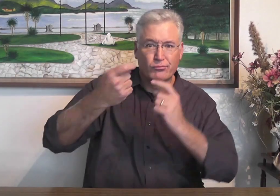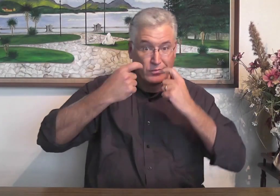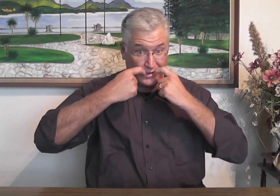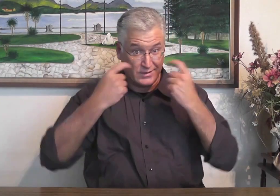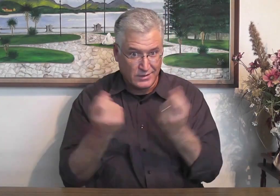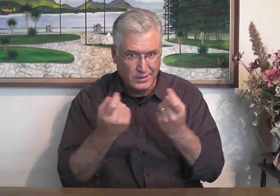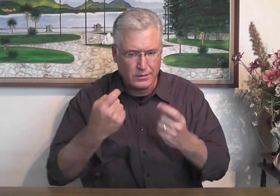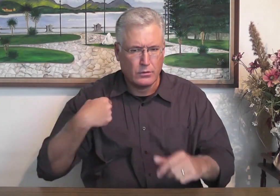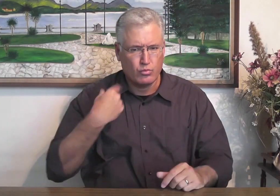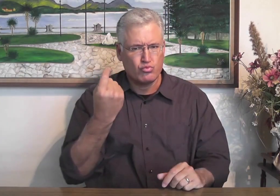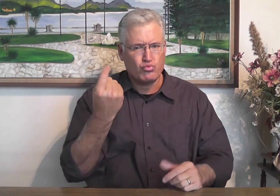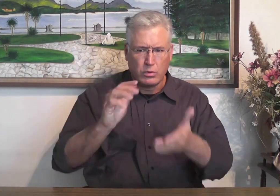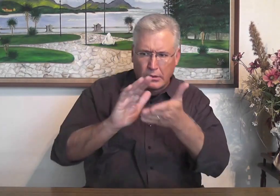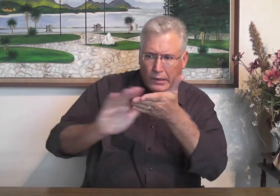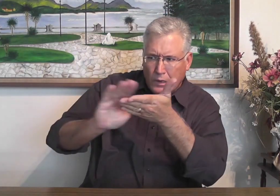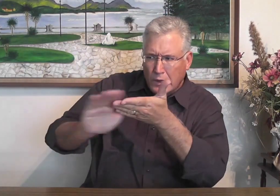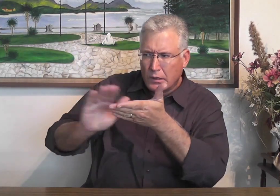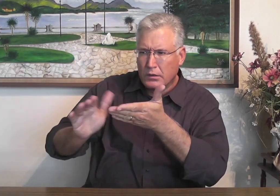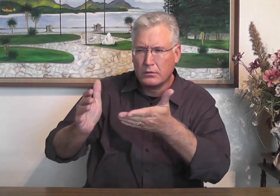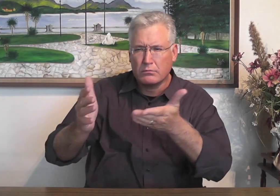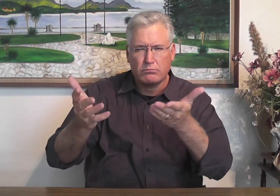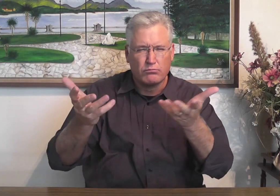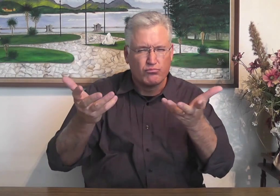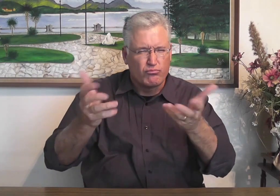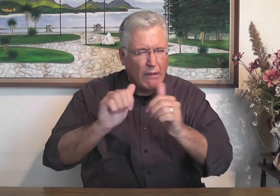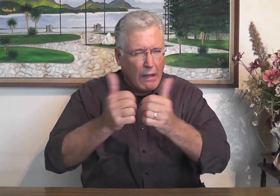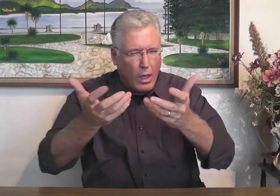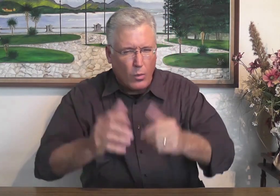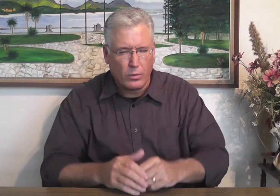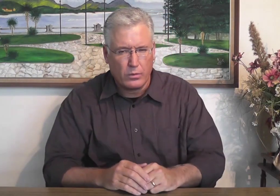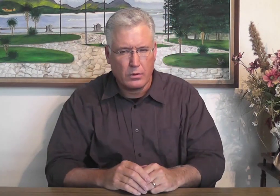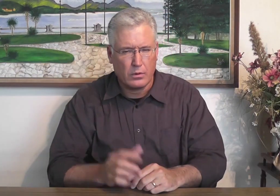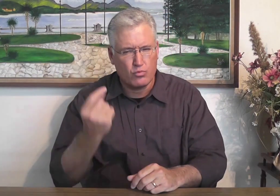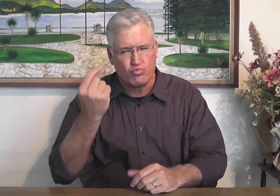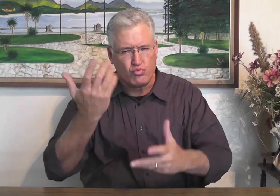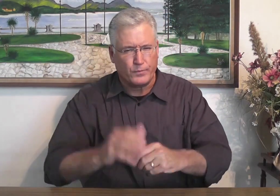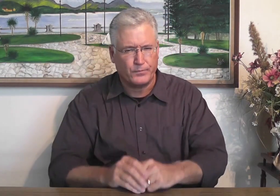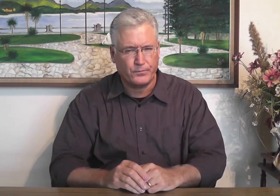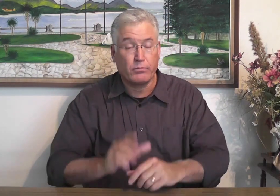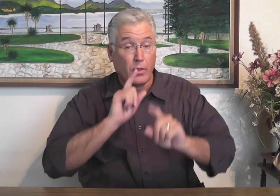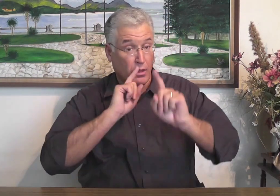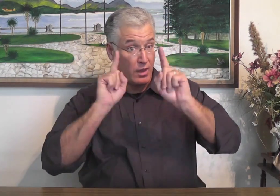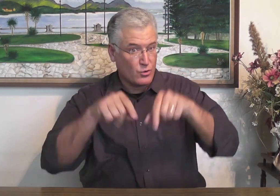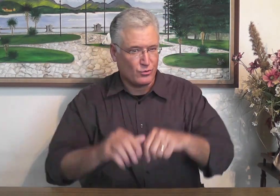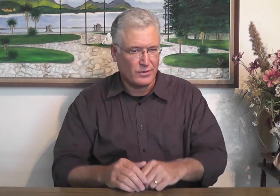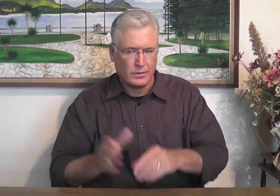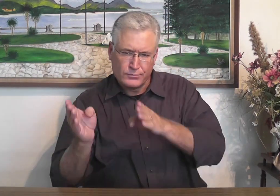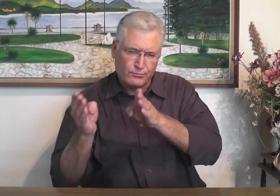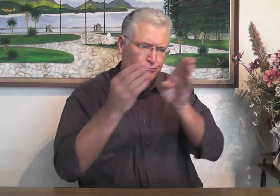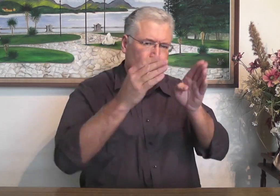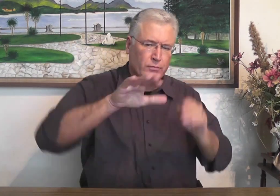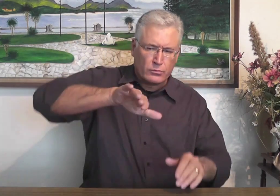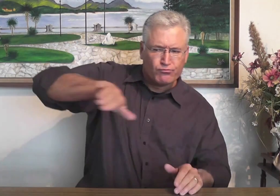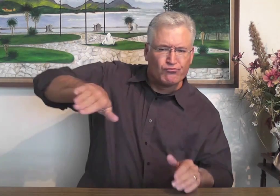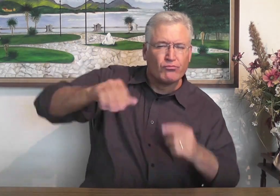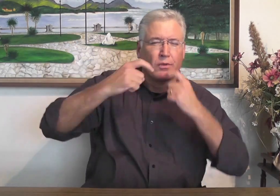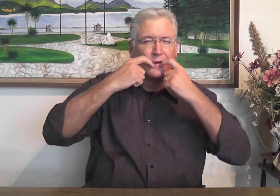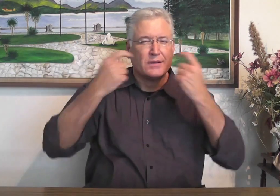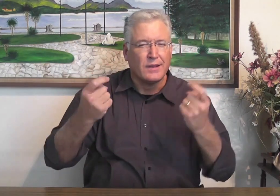We have been cleaned. What we need to do is keep getting rid of sin. How do we do that? The answer is,